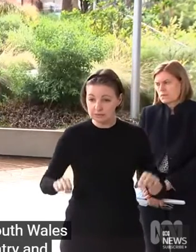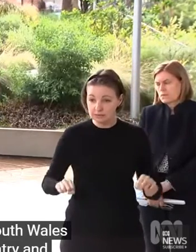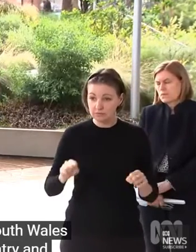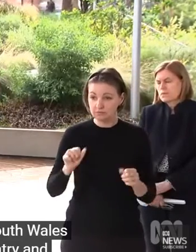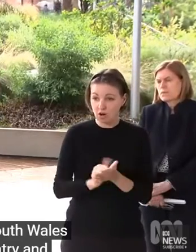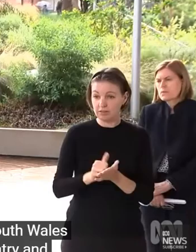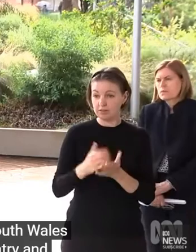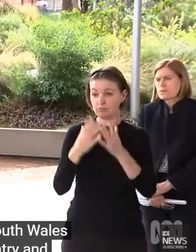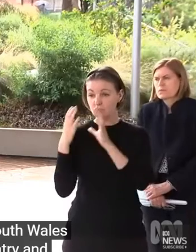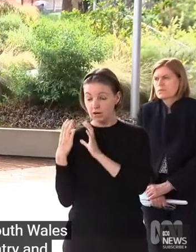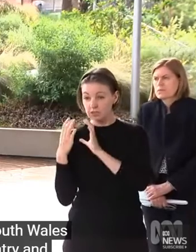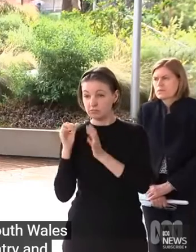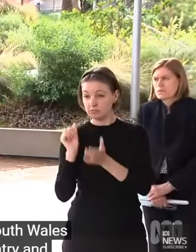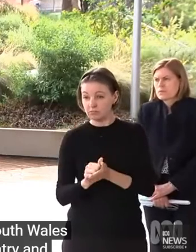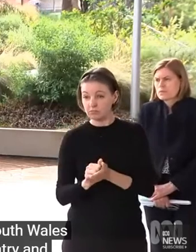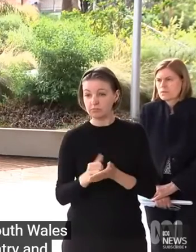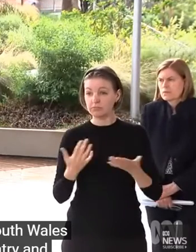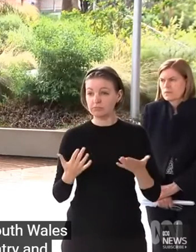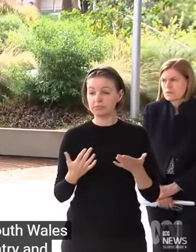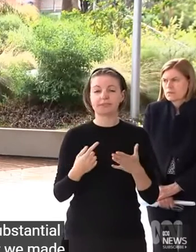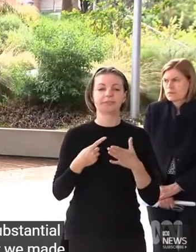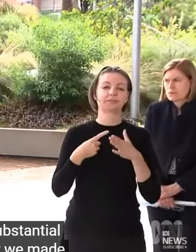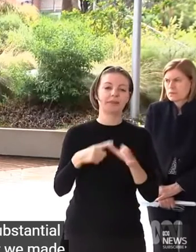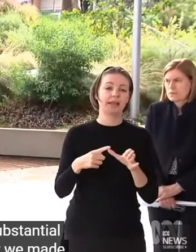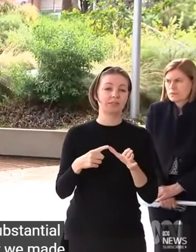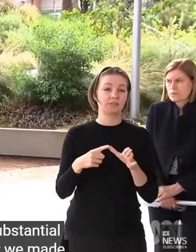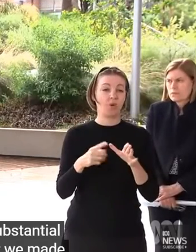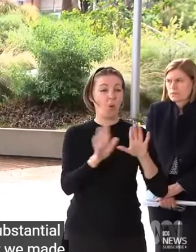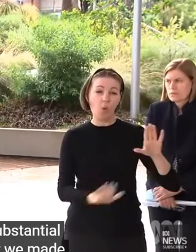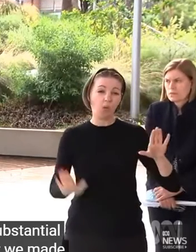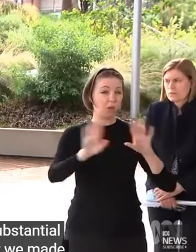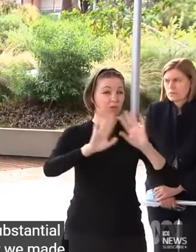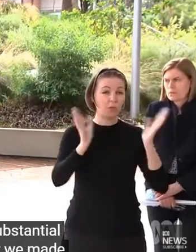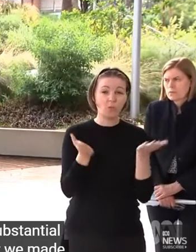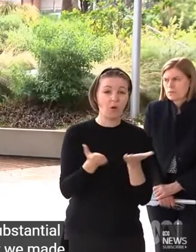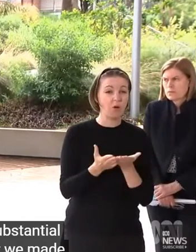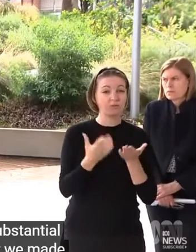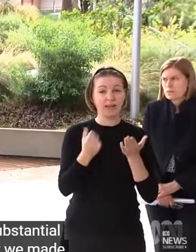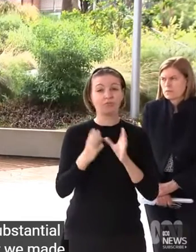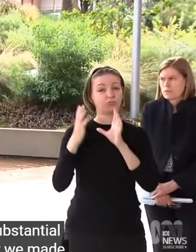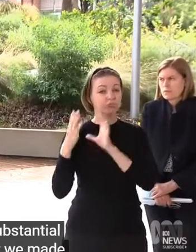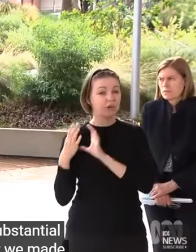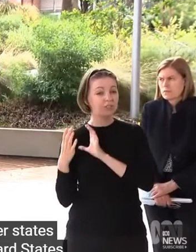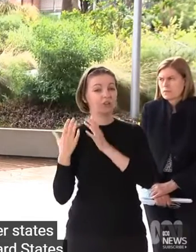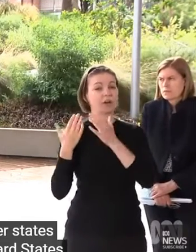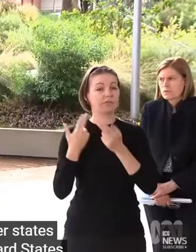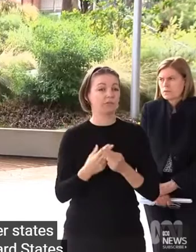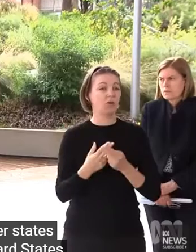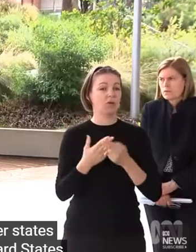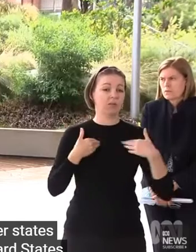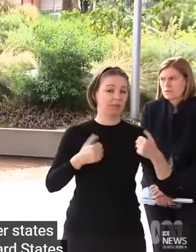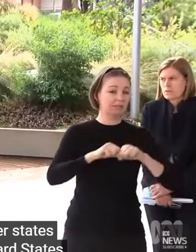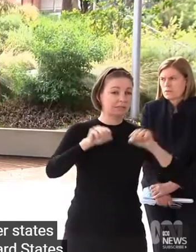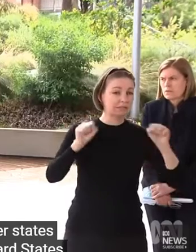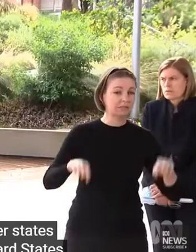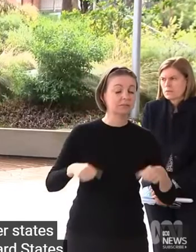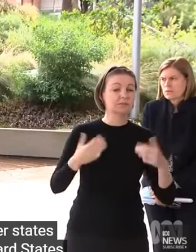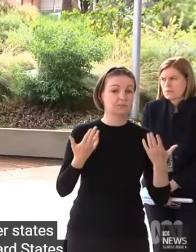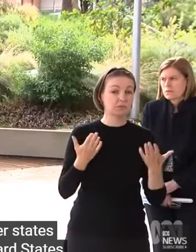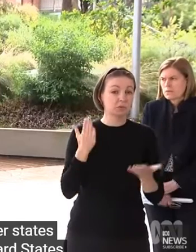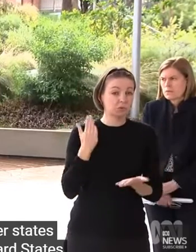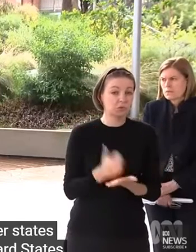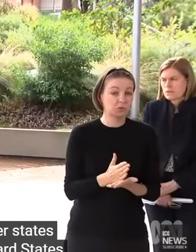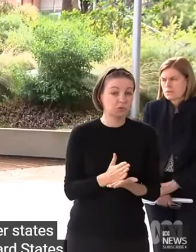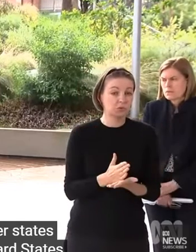pressure on that system. We made the decision, like other states, for the Eastern Seaboard states, to